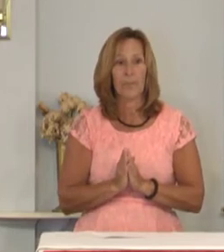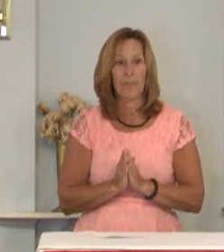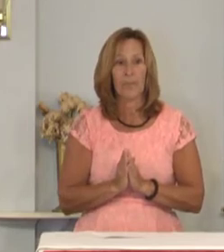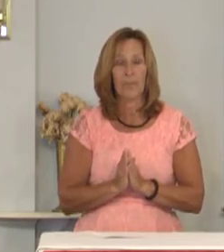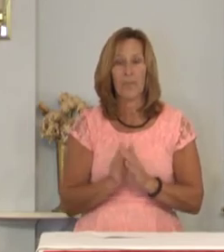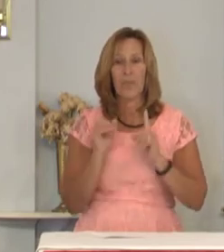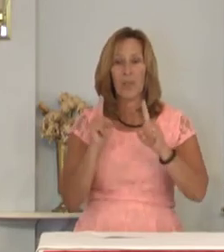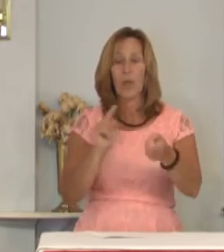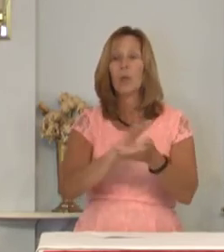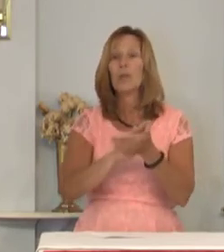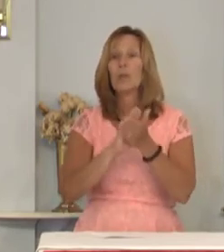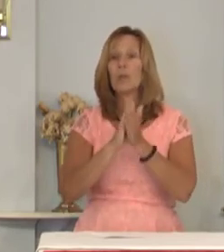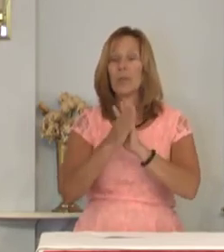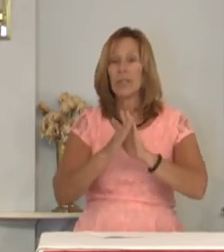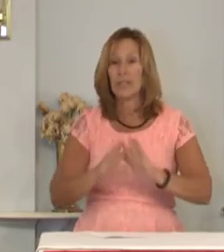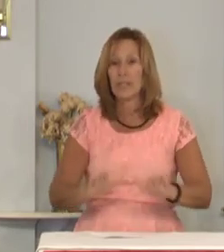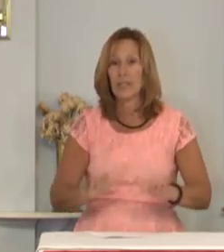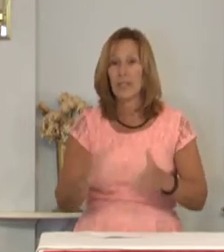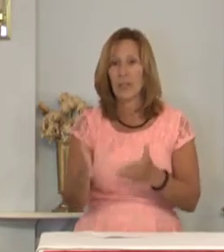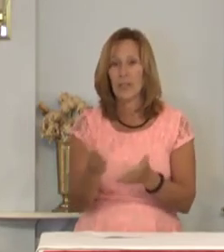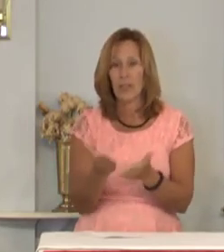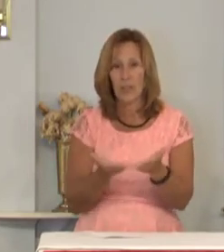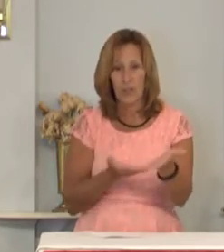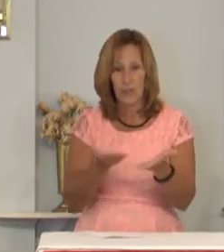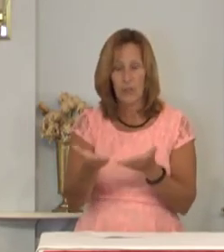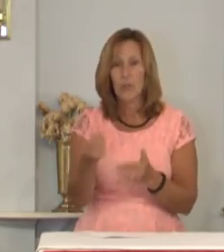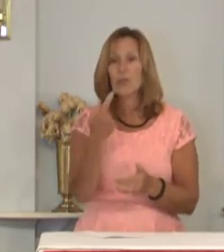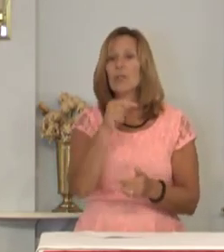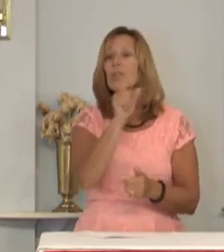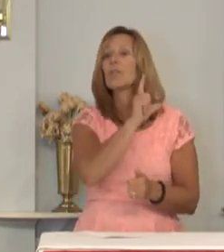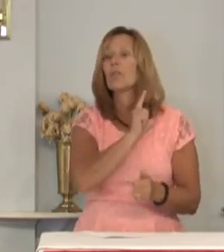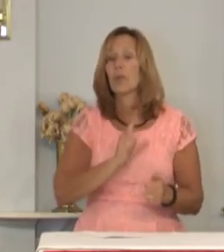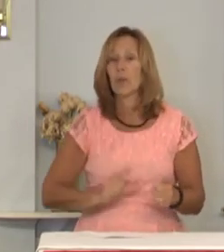Go in peace serve the Lord Lord